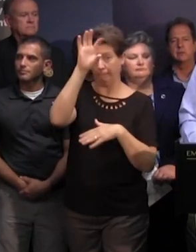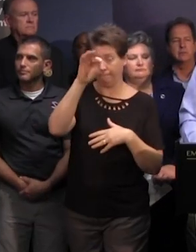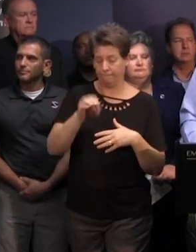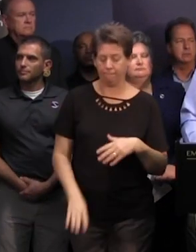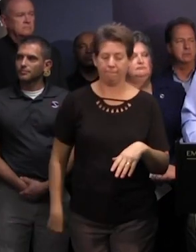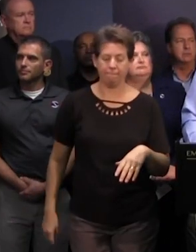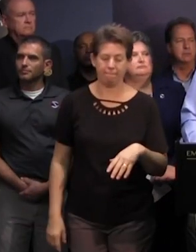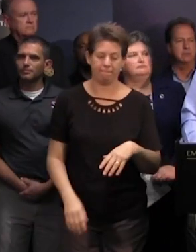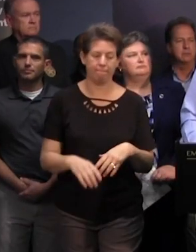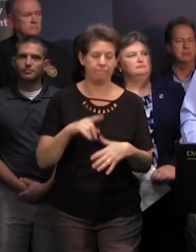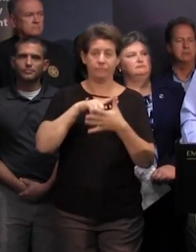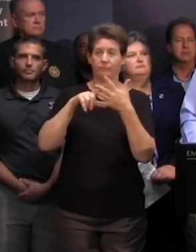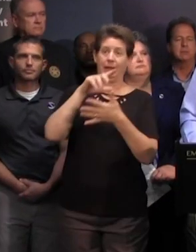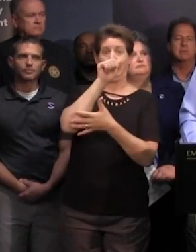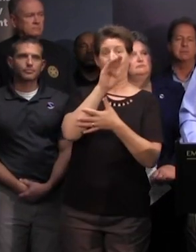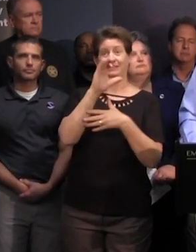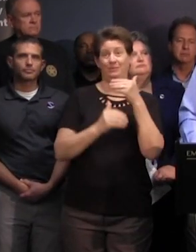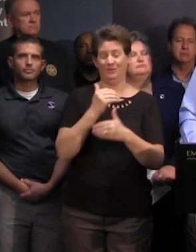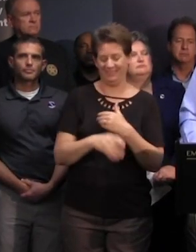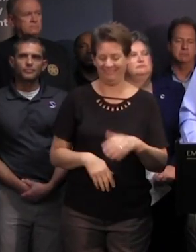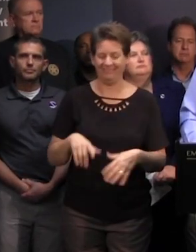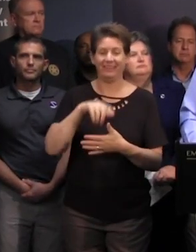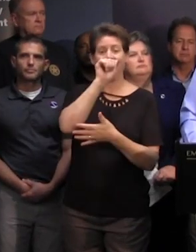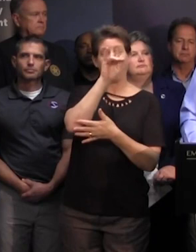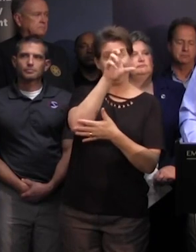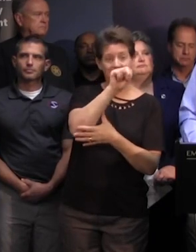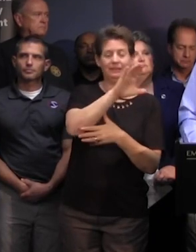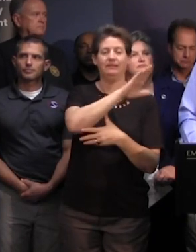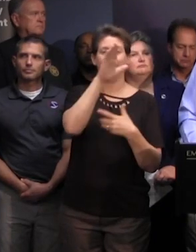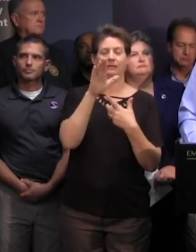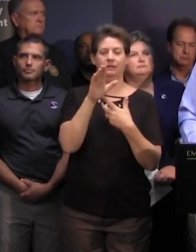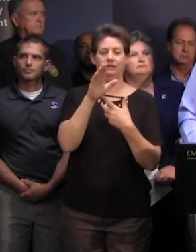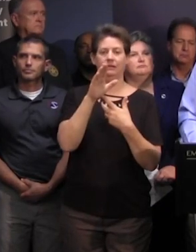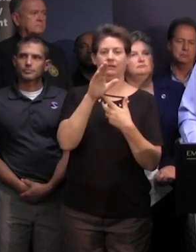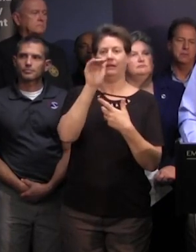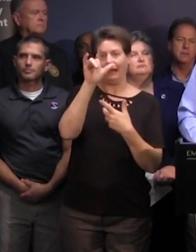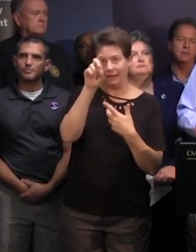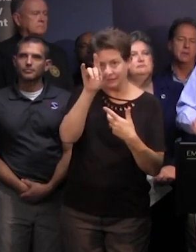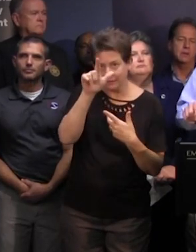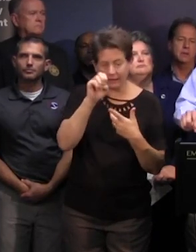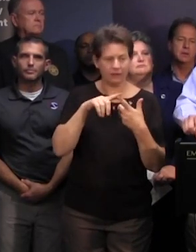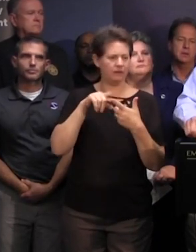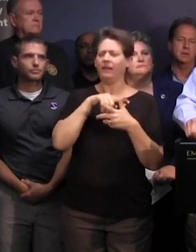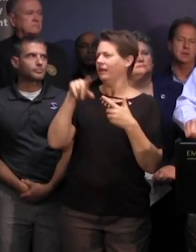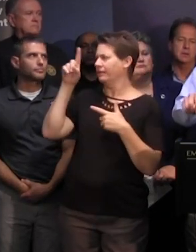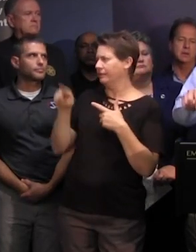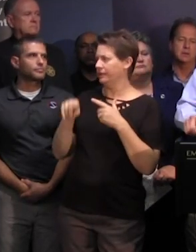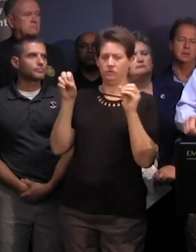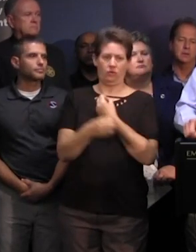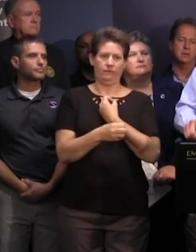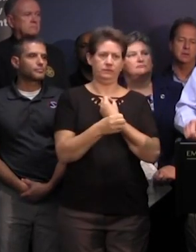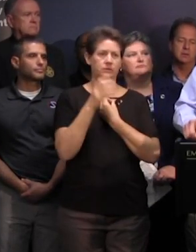you these in alphabetical order they're aiken aiken allendale and these offices